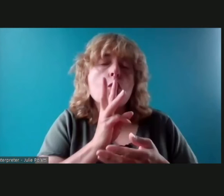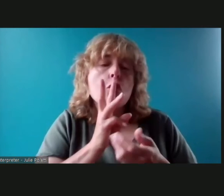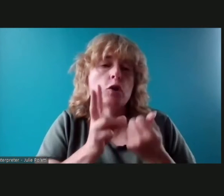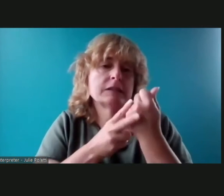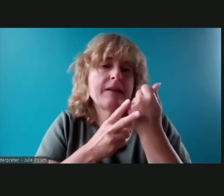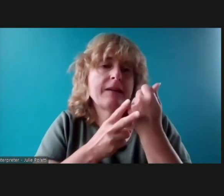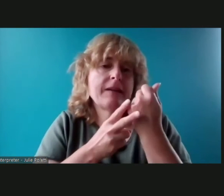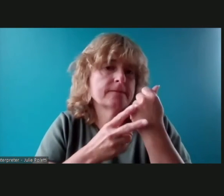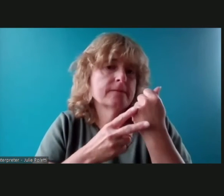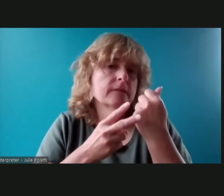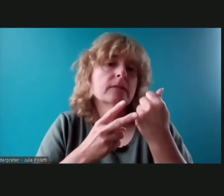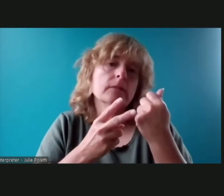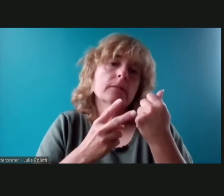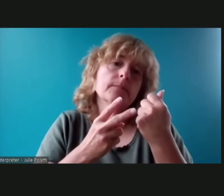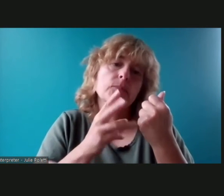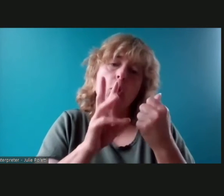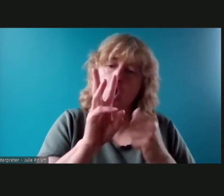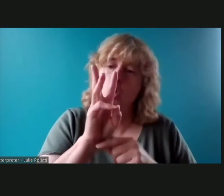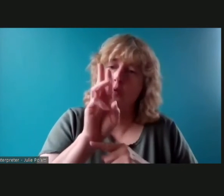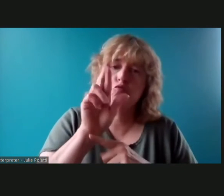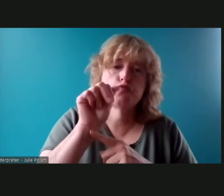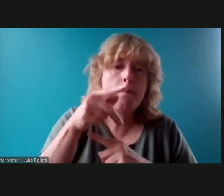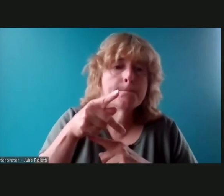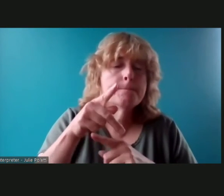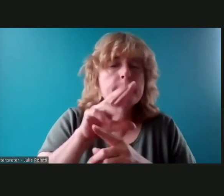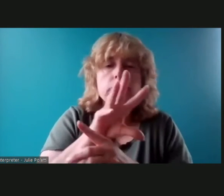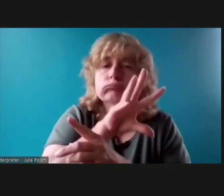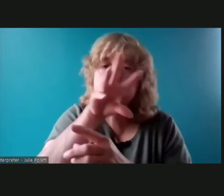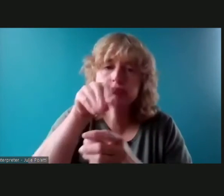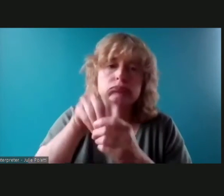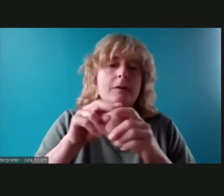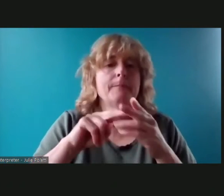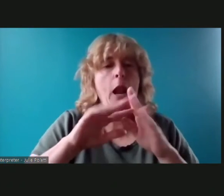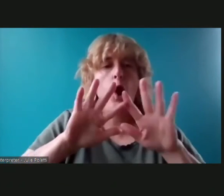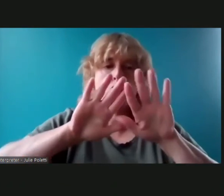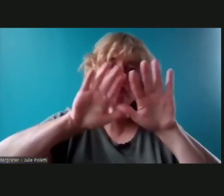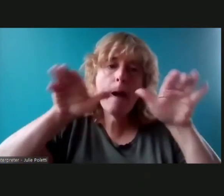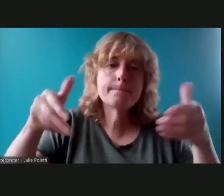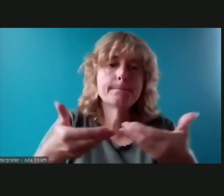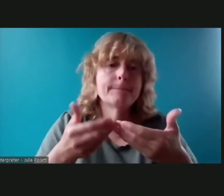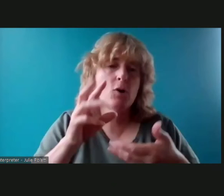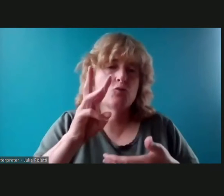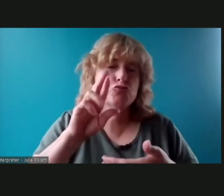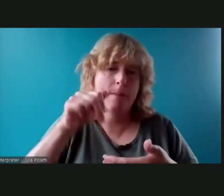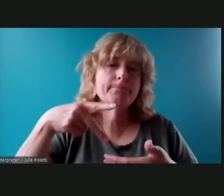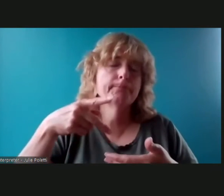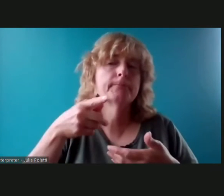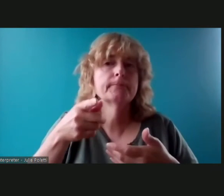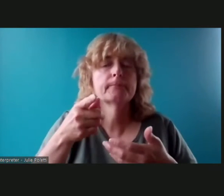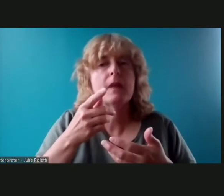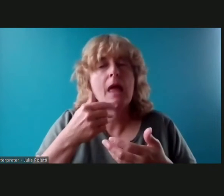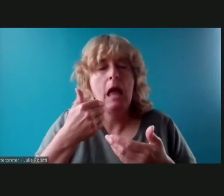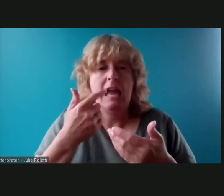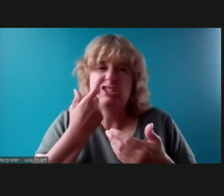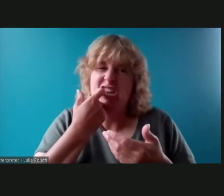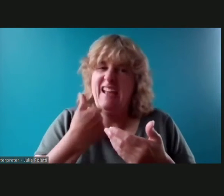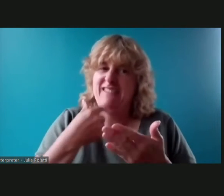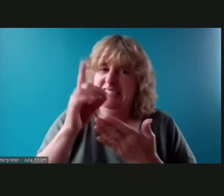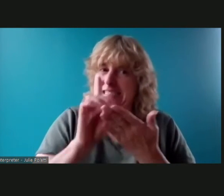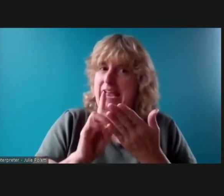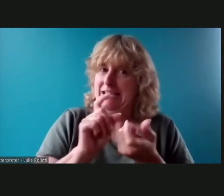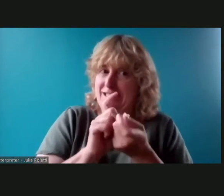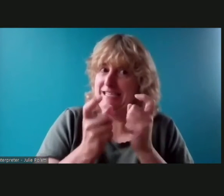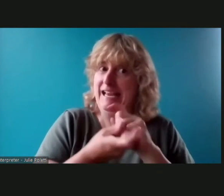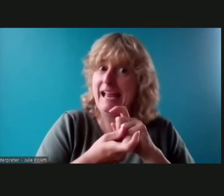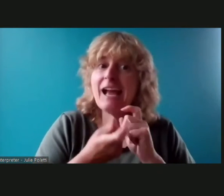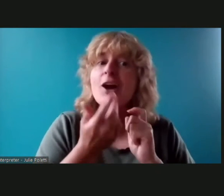so wrap this program has actually just recently gone through a program design change so i got good news